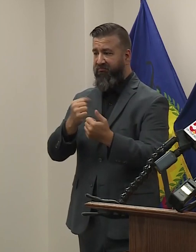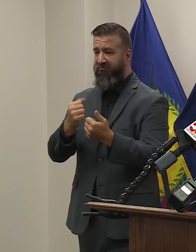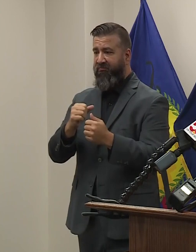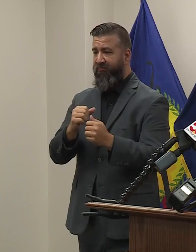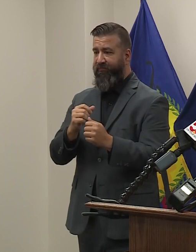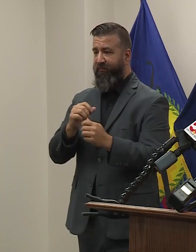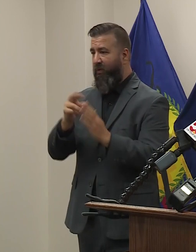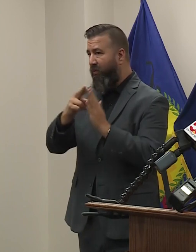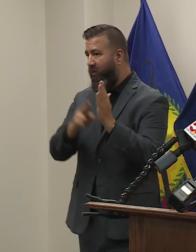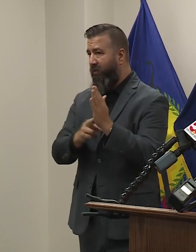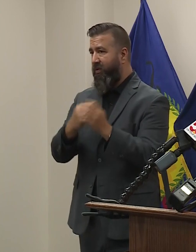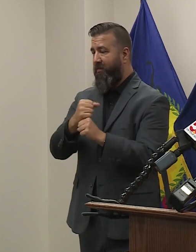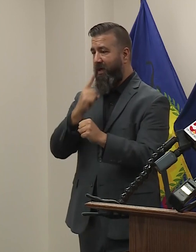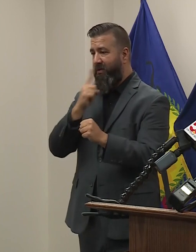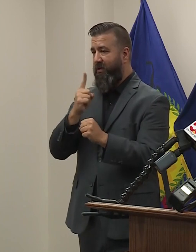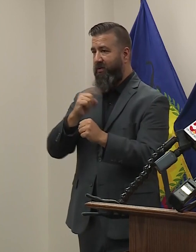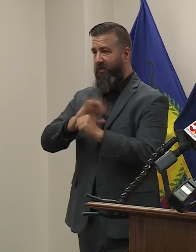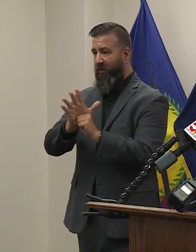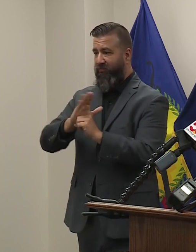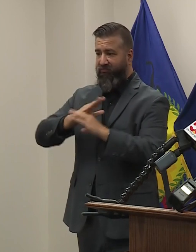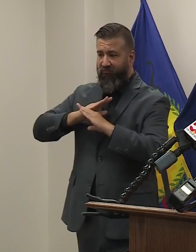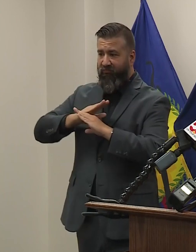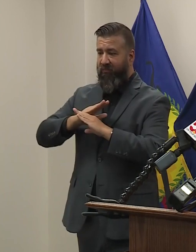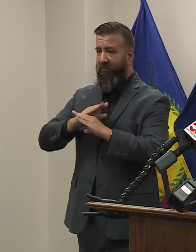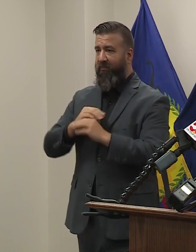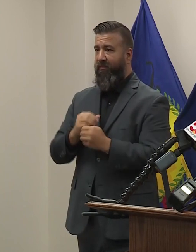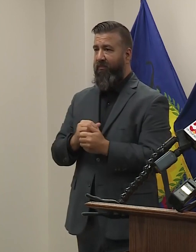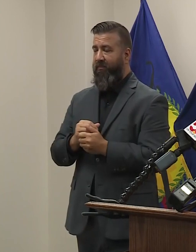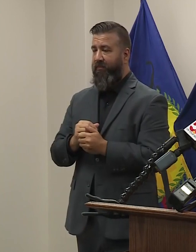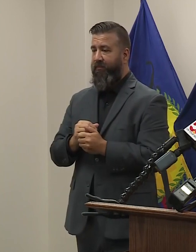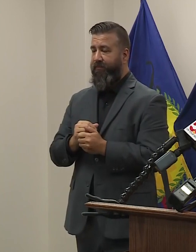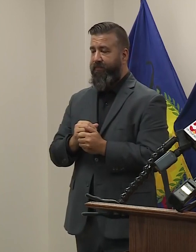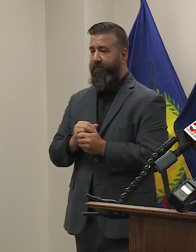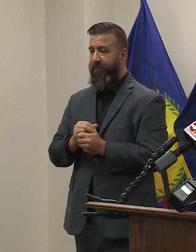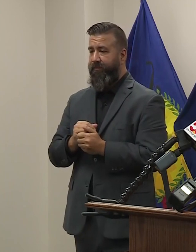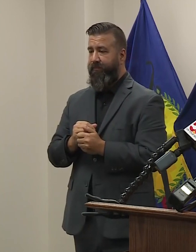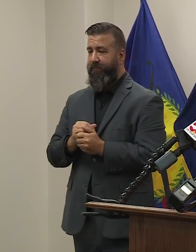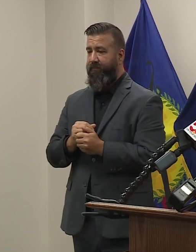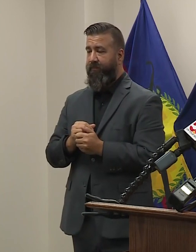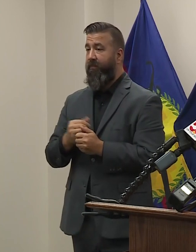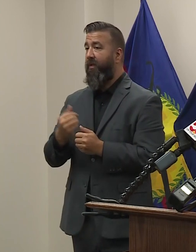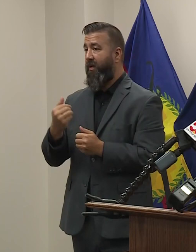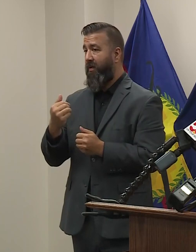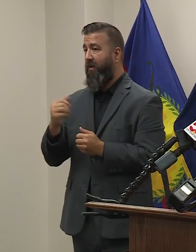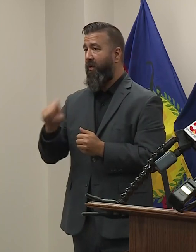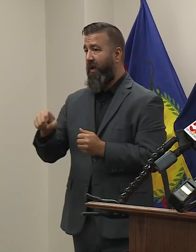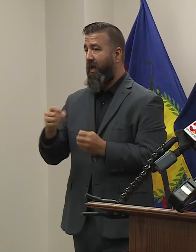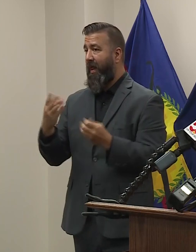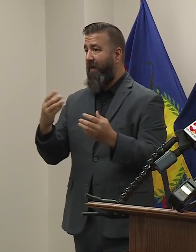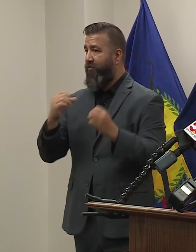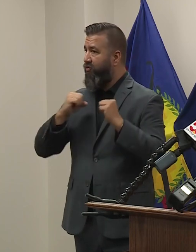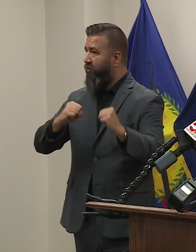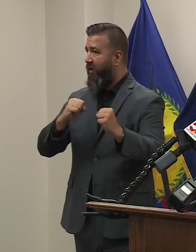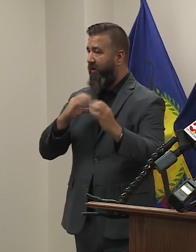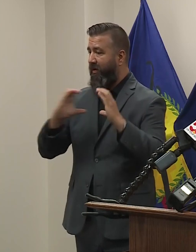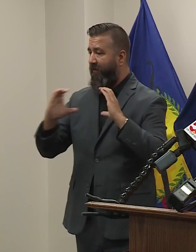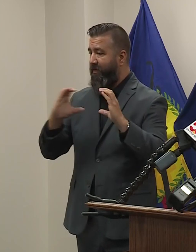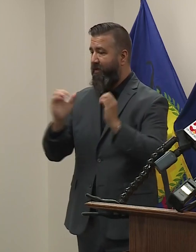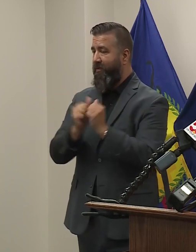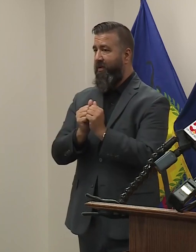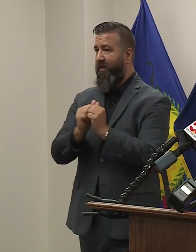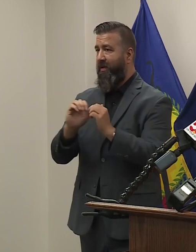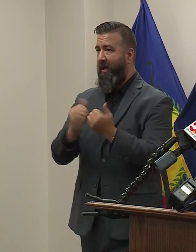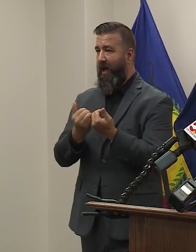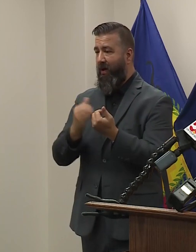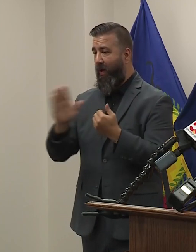working hard to keep those as vigilant and diligent as possible as we move forward. But we do have to have a lot of strong conversations about how